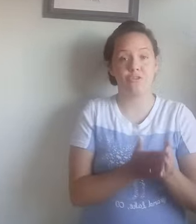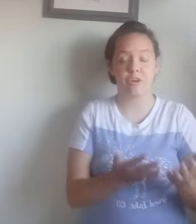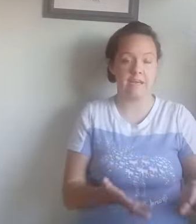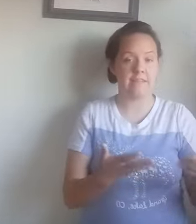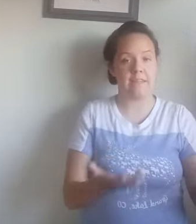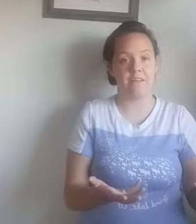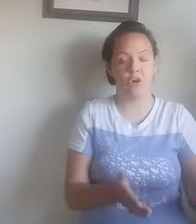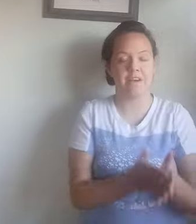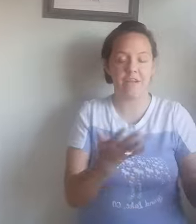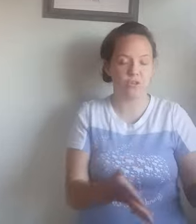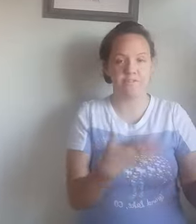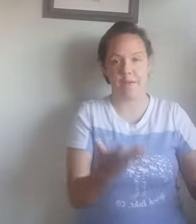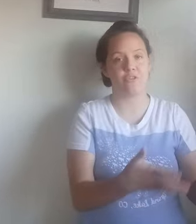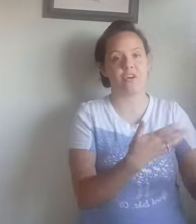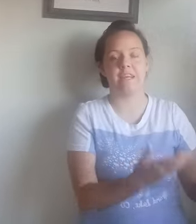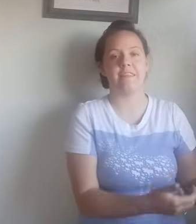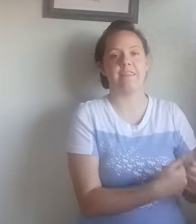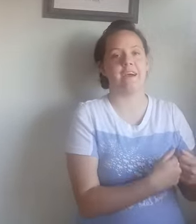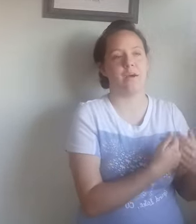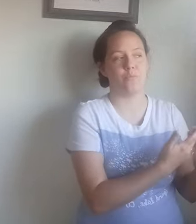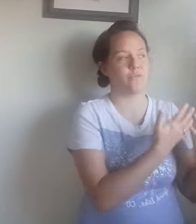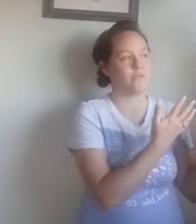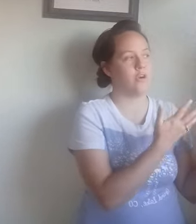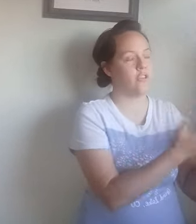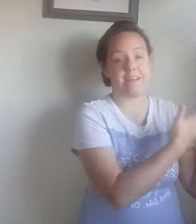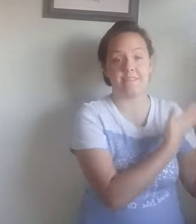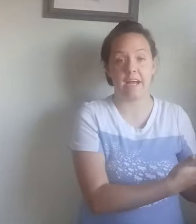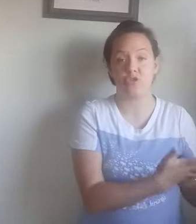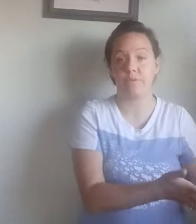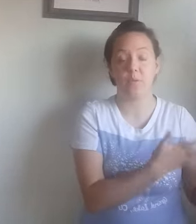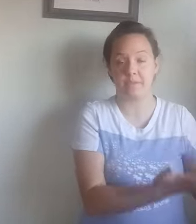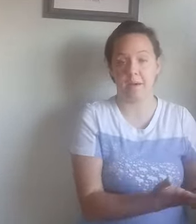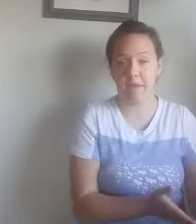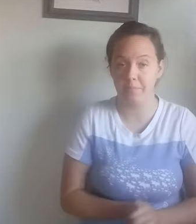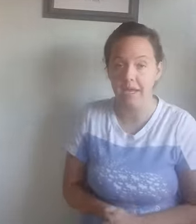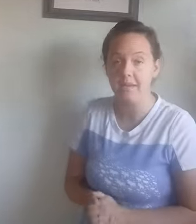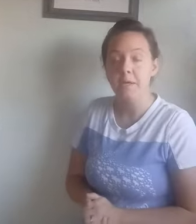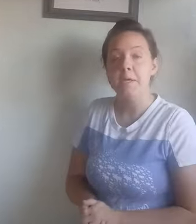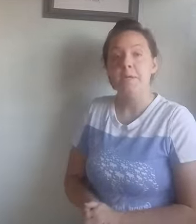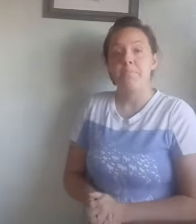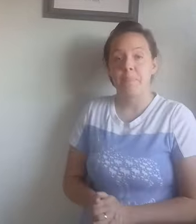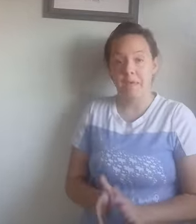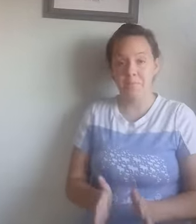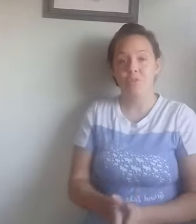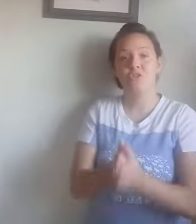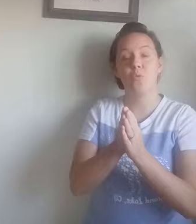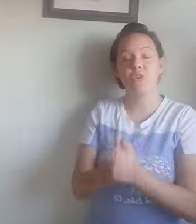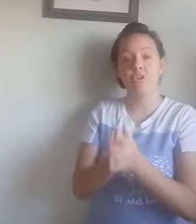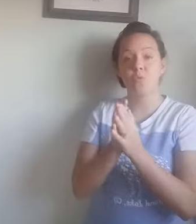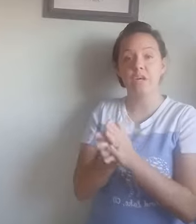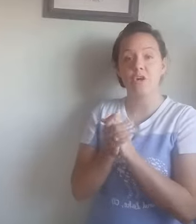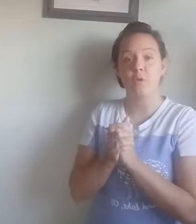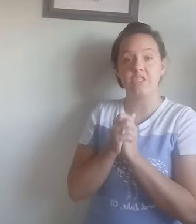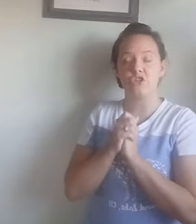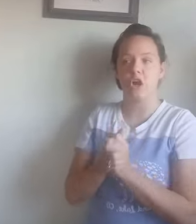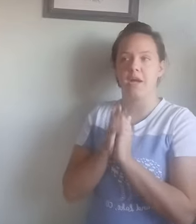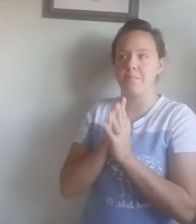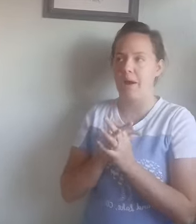are anything or natural fibers are anything that comes that's natural that was not man-made. So first we are going to talk about